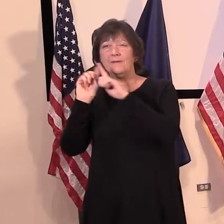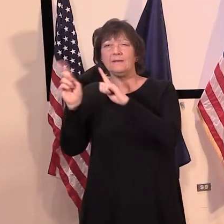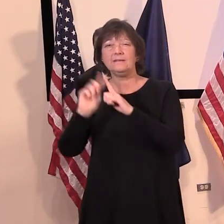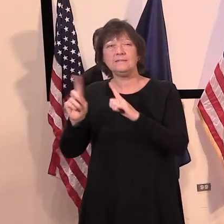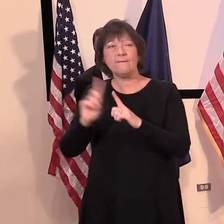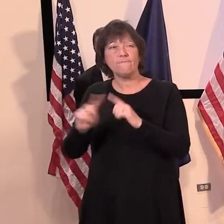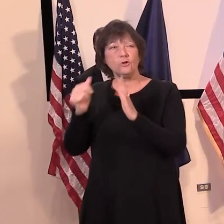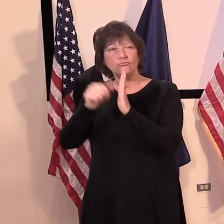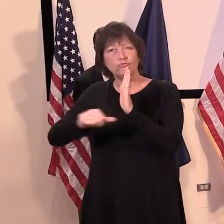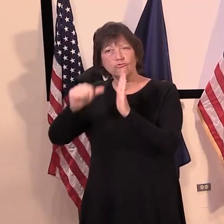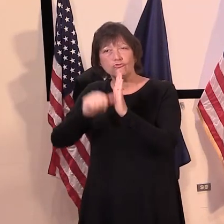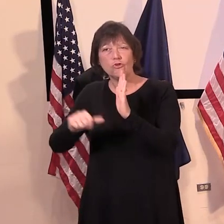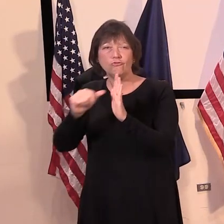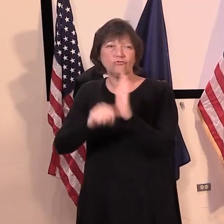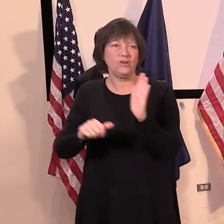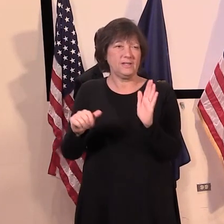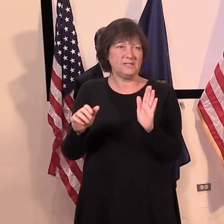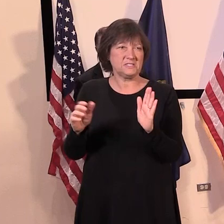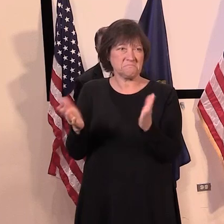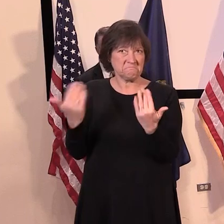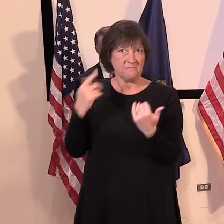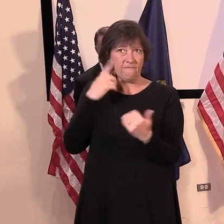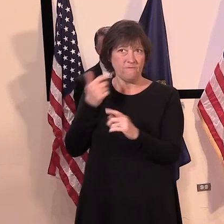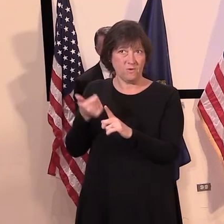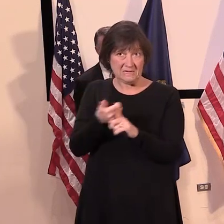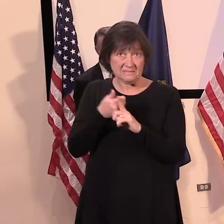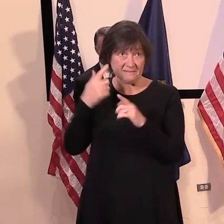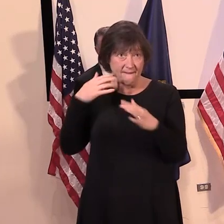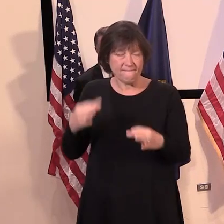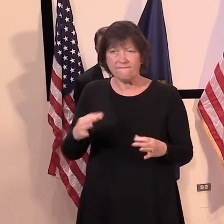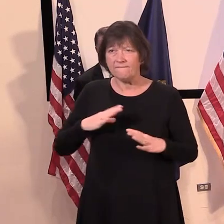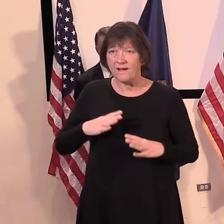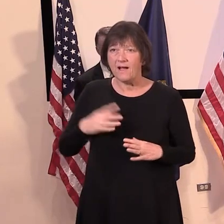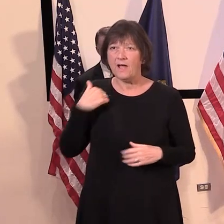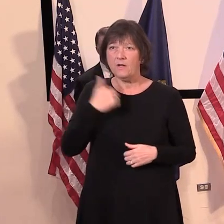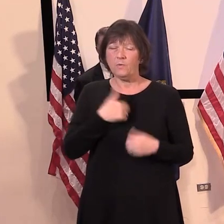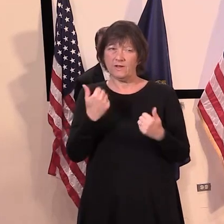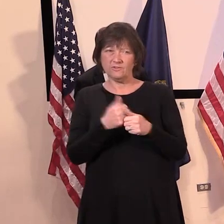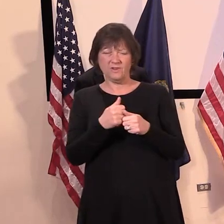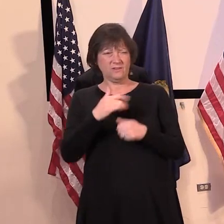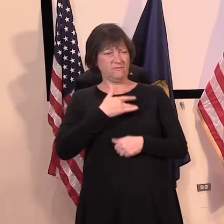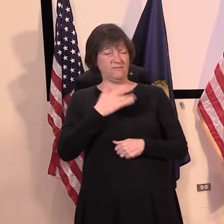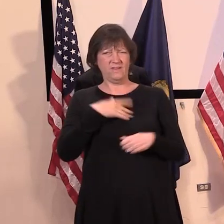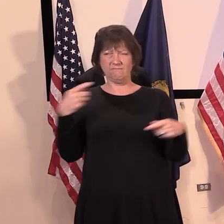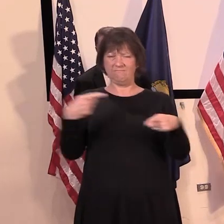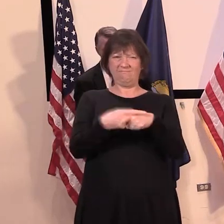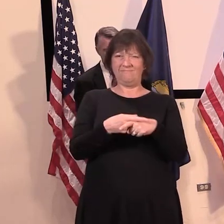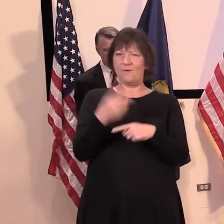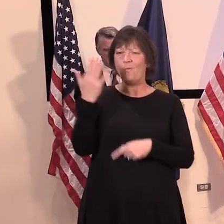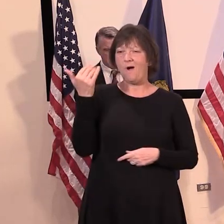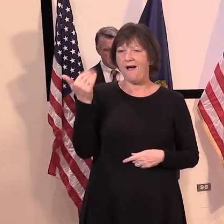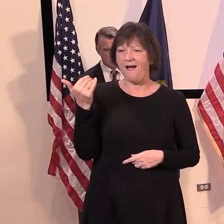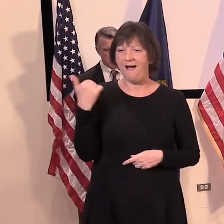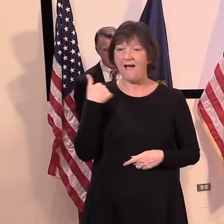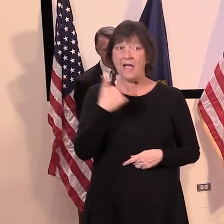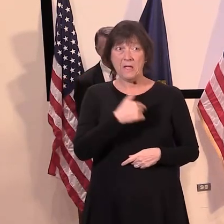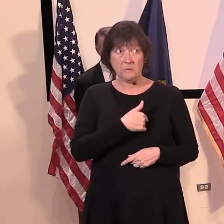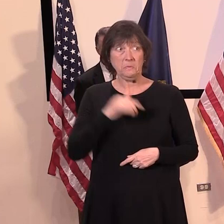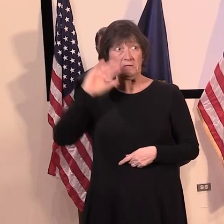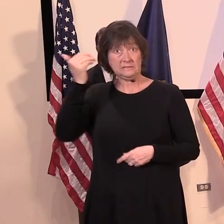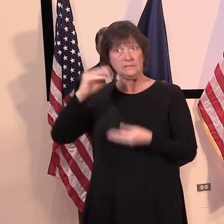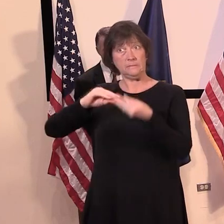well. But there is a disconnect and we're trying to get to the bottom of the disconnect of why we have the sufficient